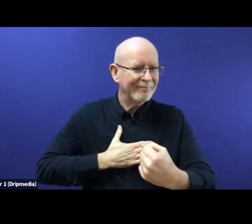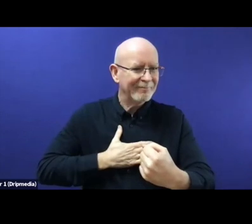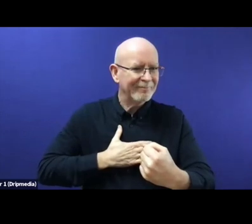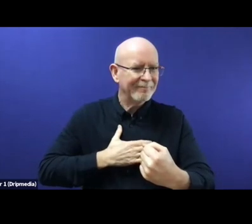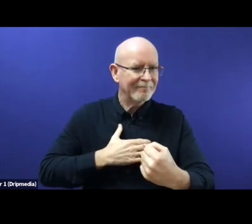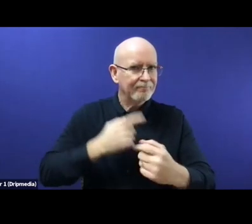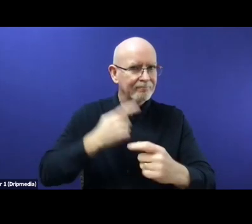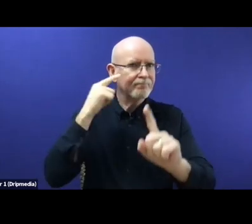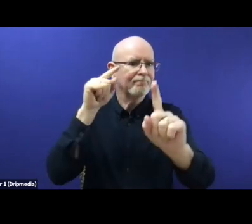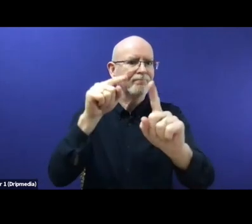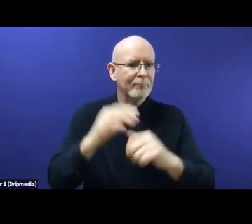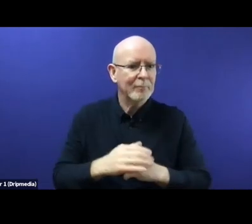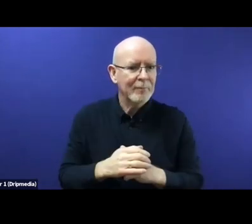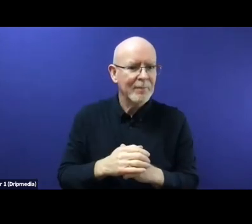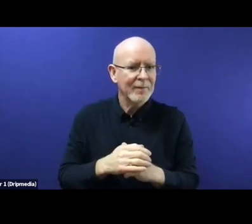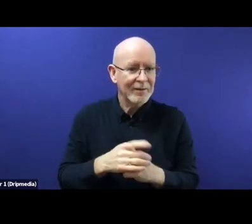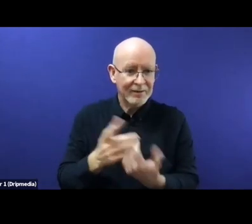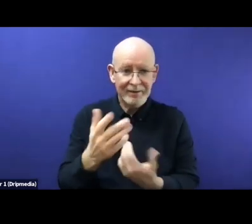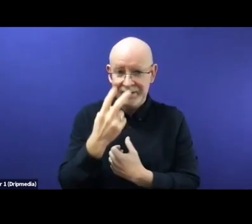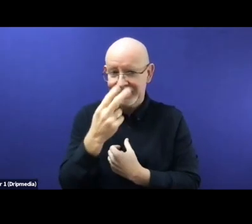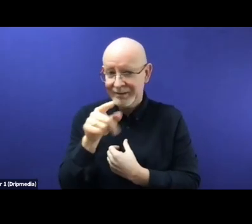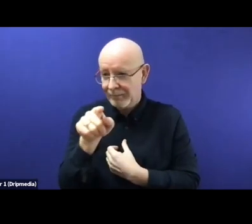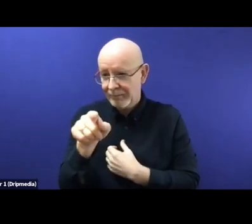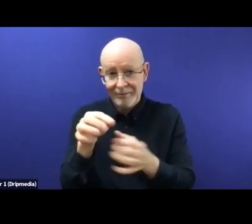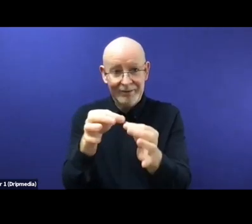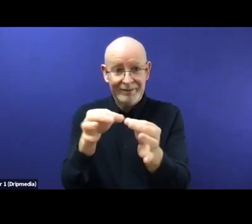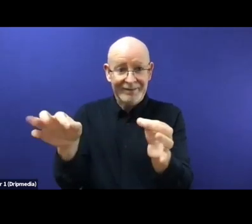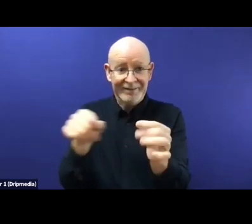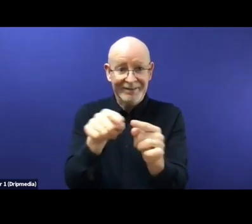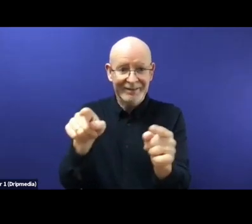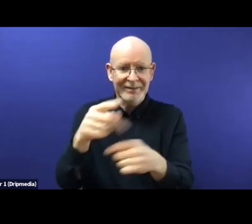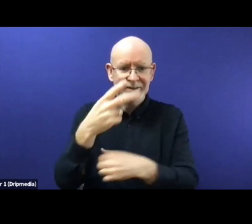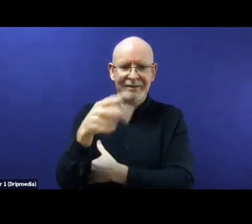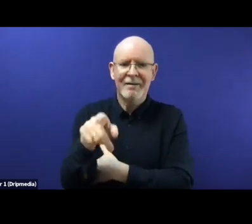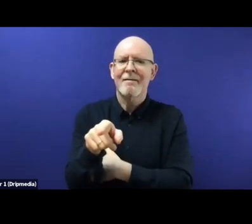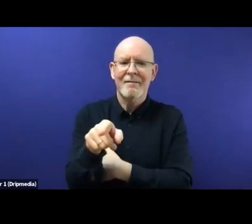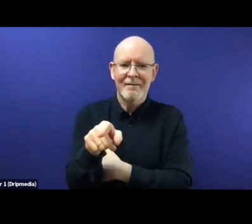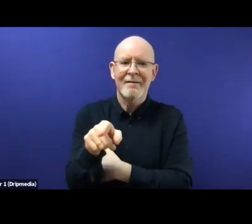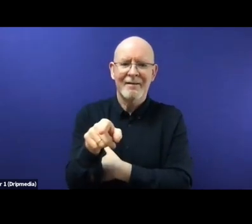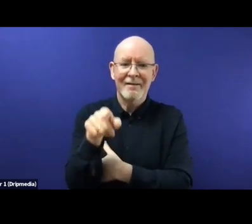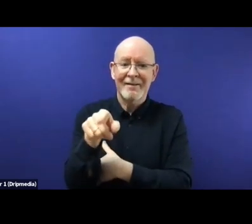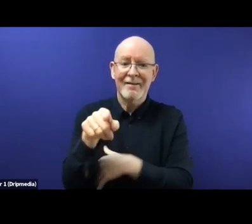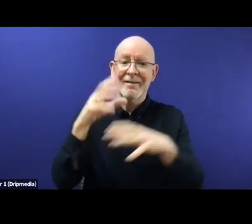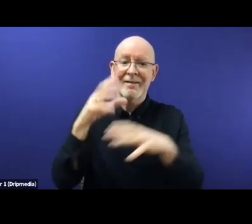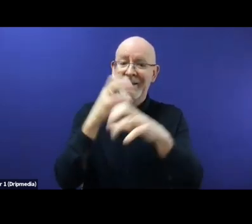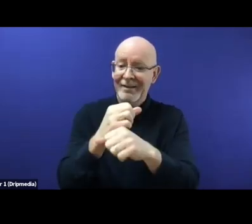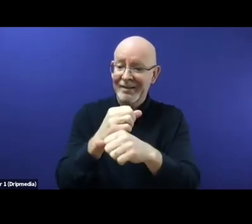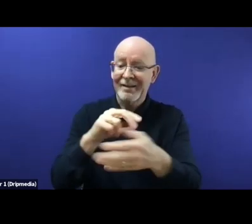giving displaced persons safe and humane ways to seek Asalium and be admitted to host states. It is